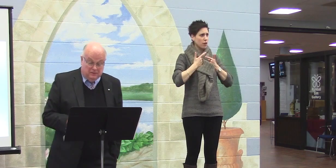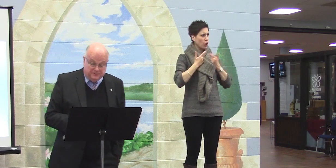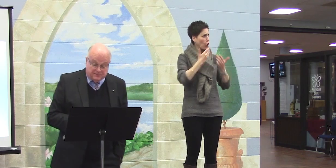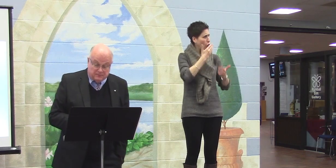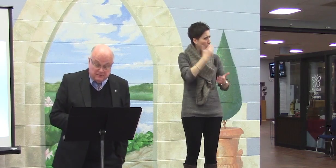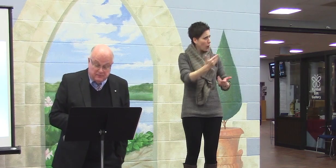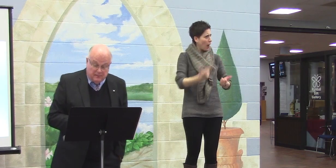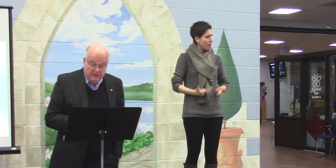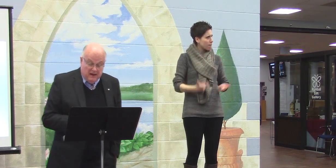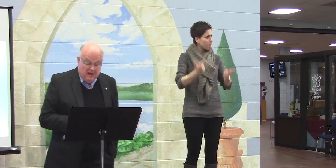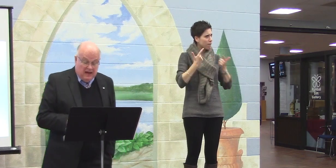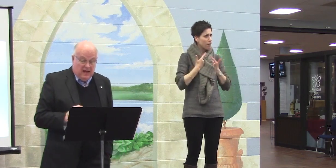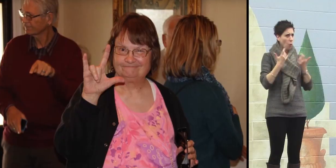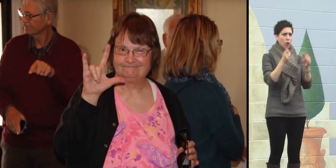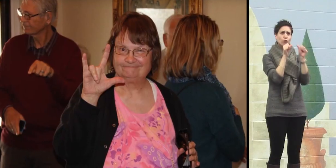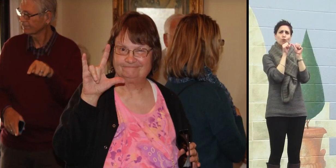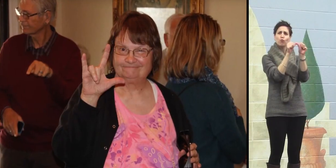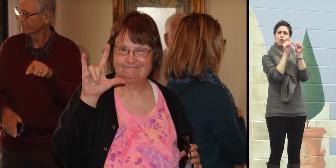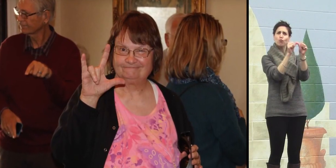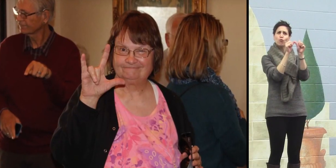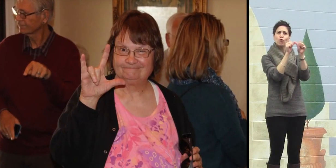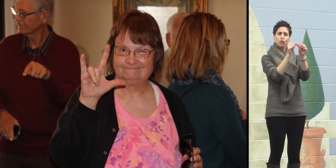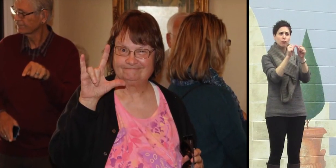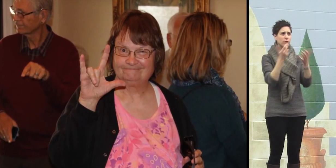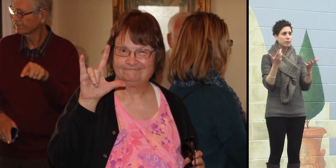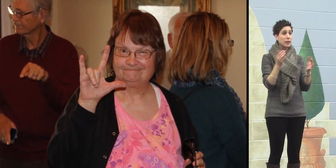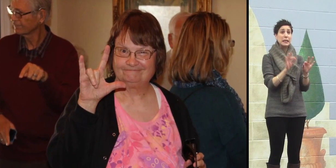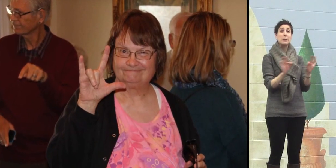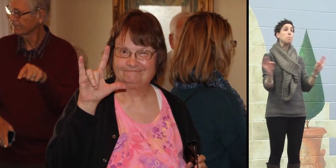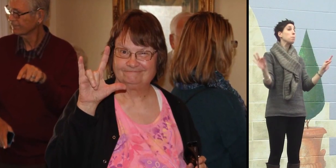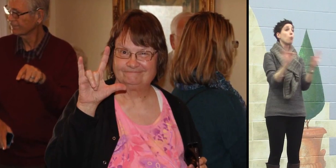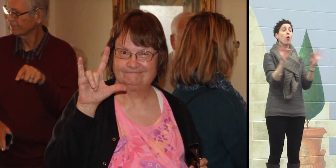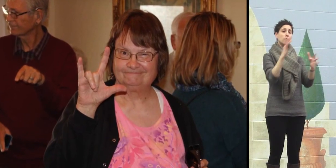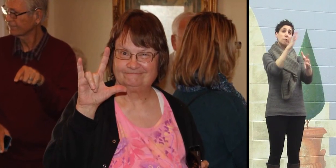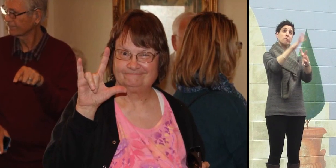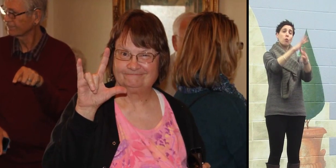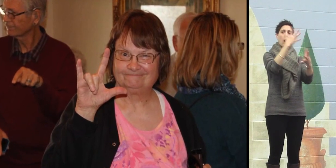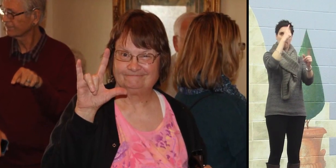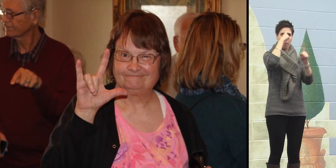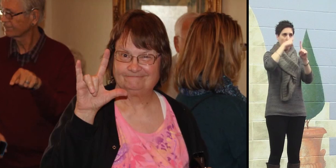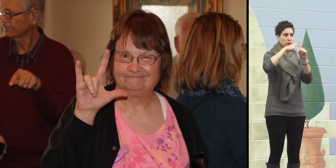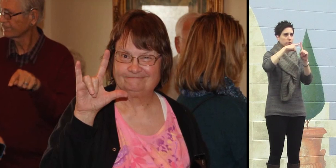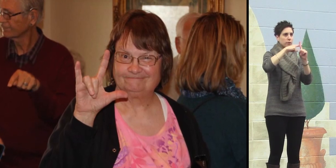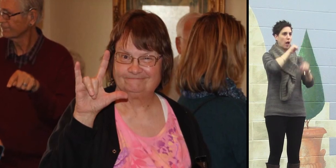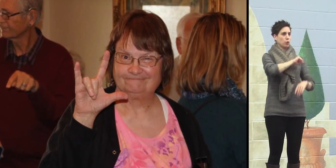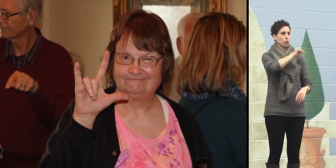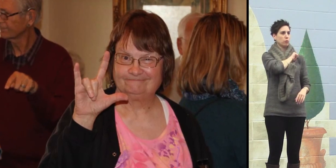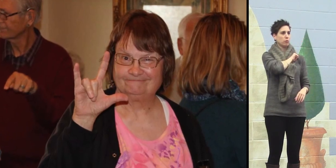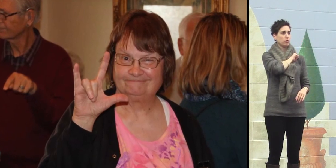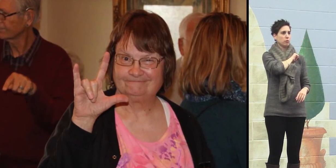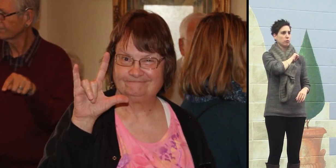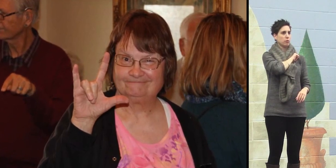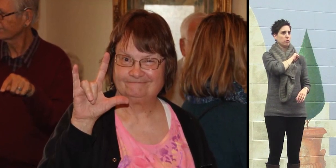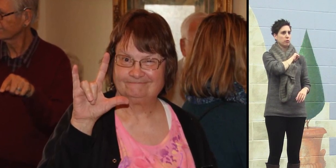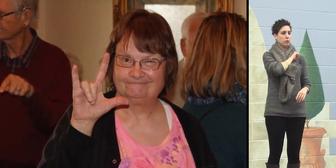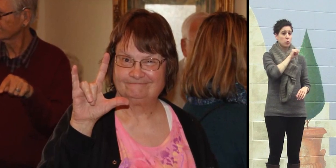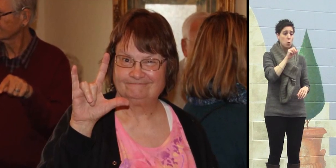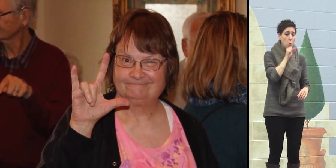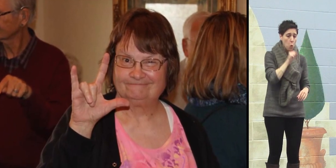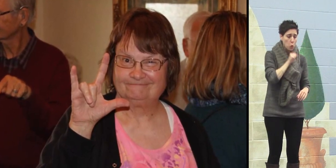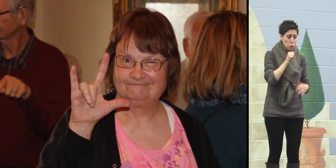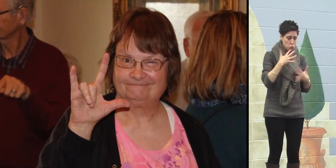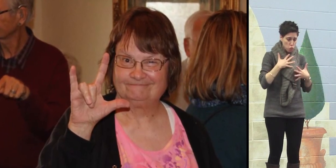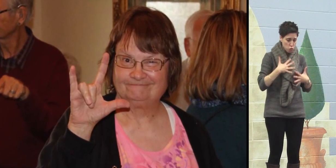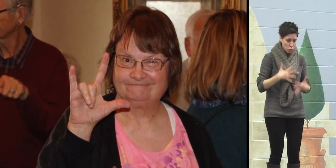longer. Growing old with a positive attitude serves as an inspiration for